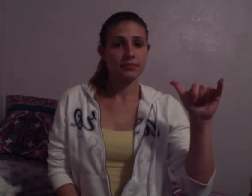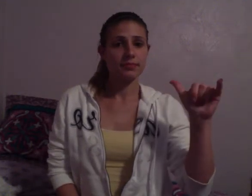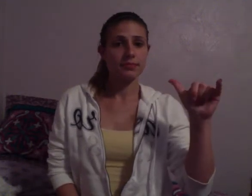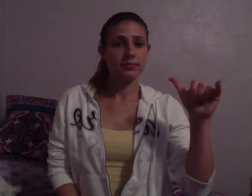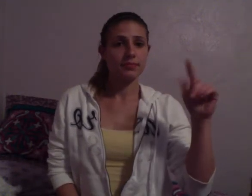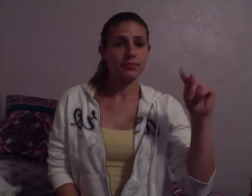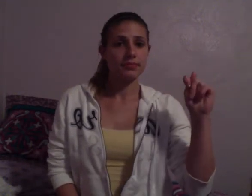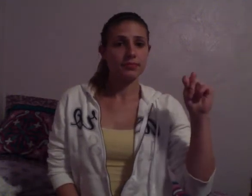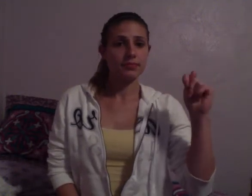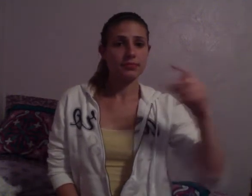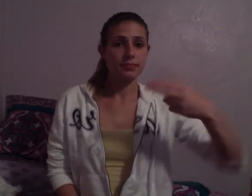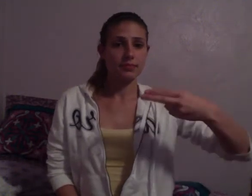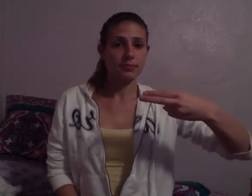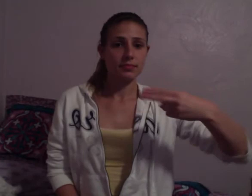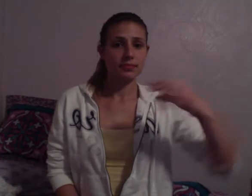What? No.